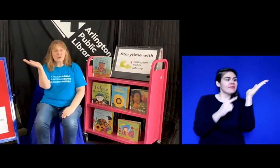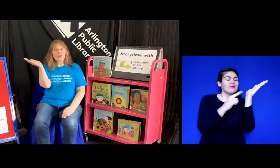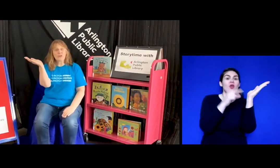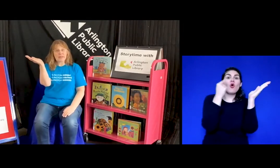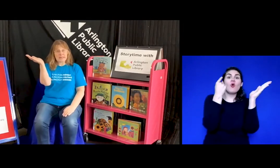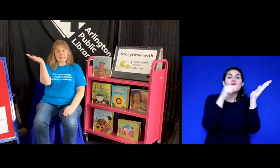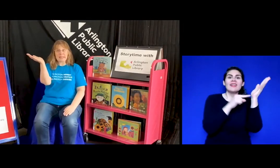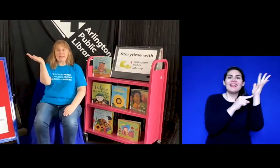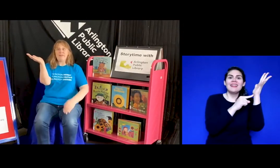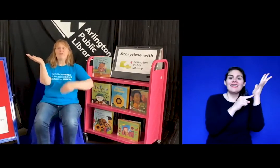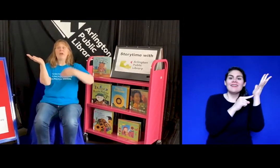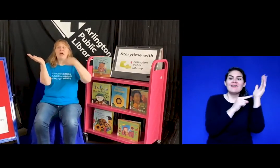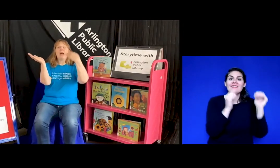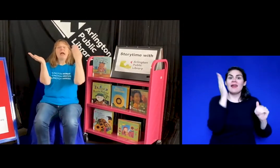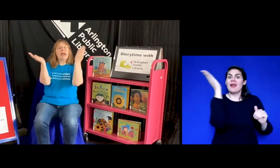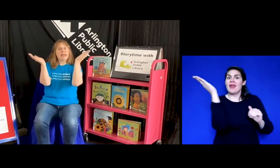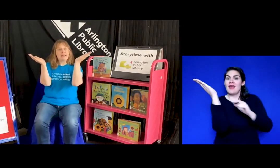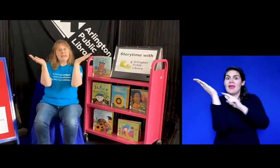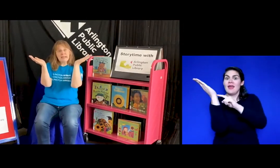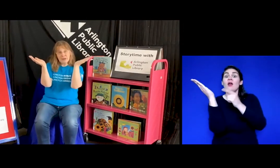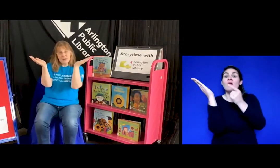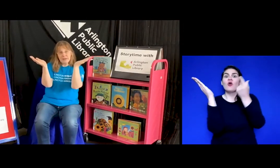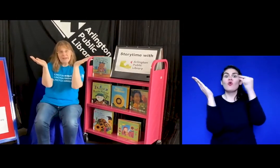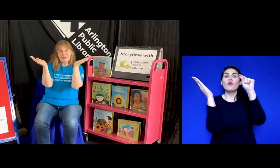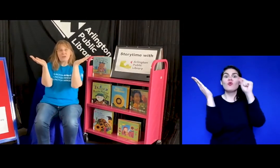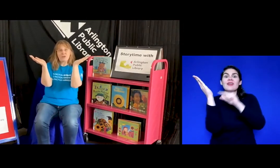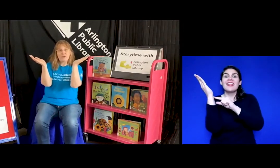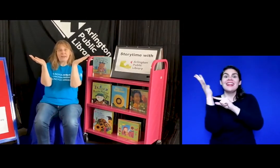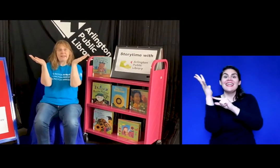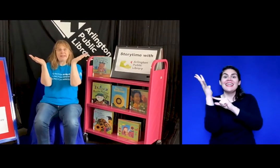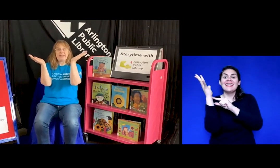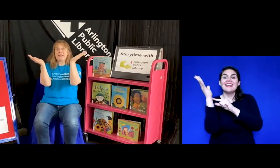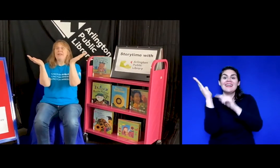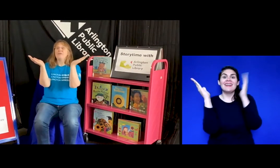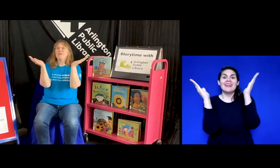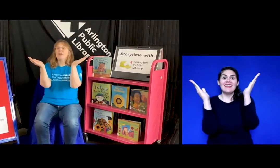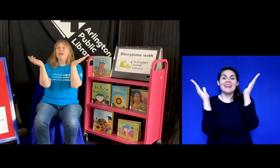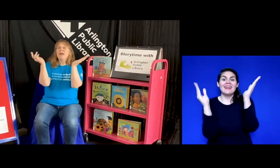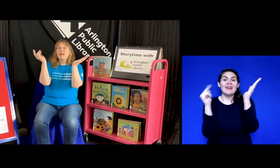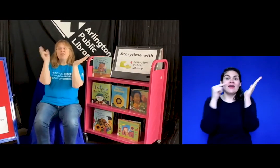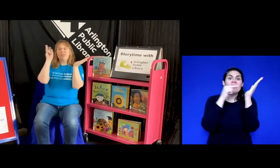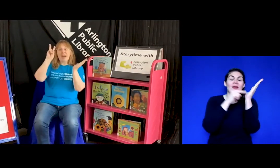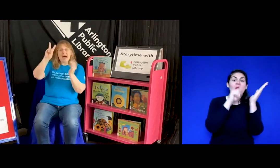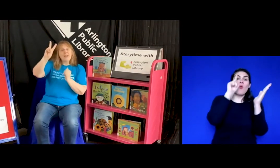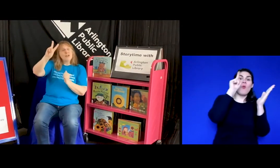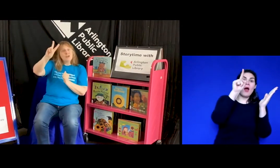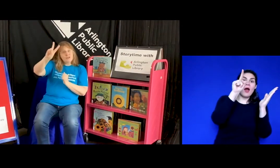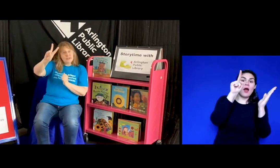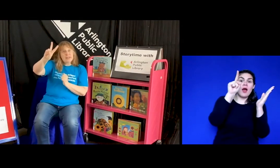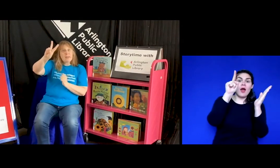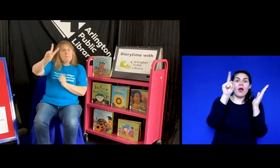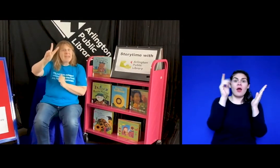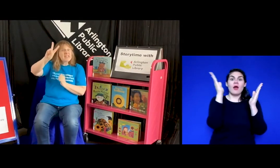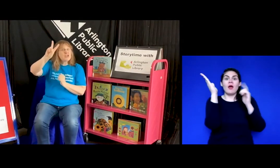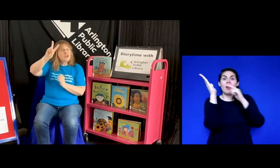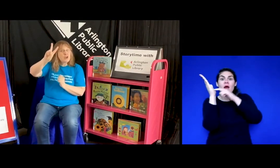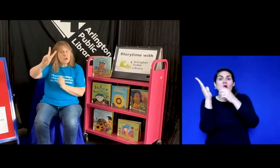a green leaf and here is a green leaf that you see makes two